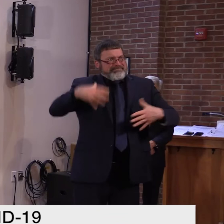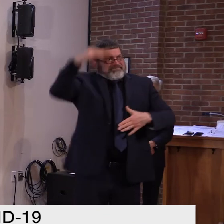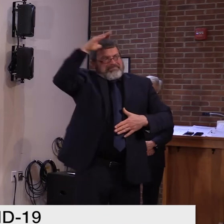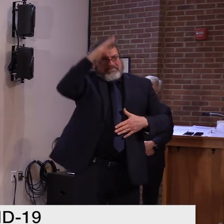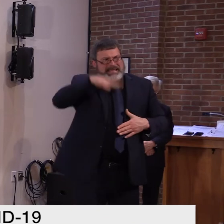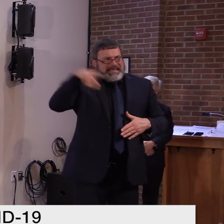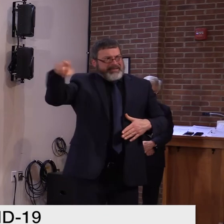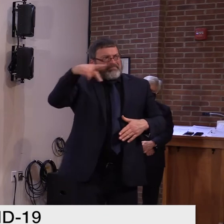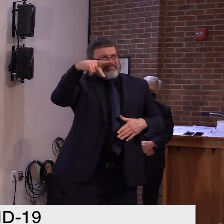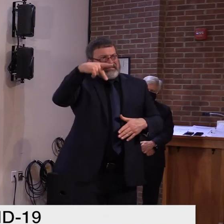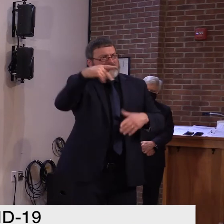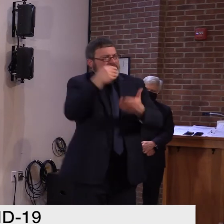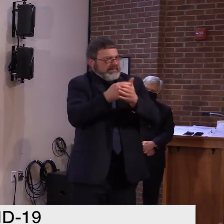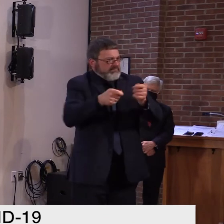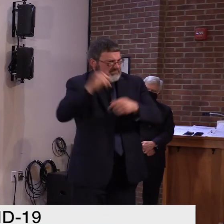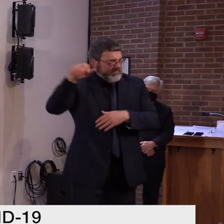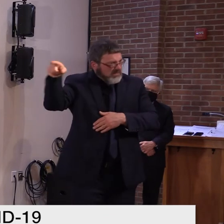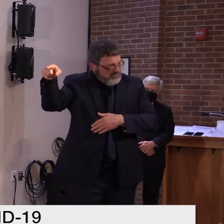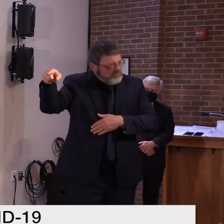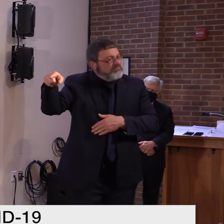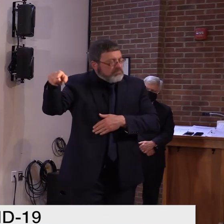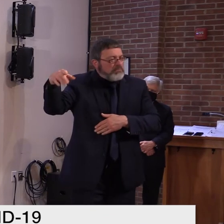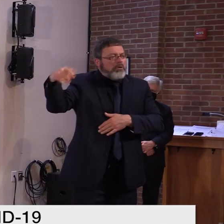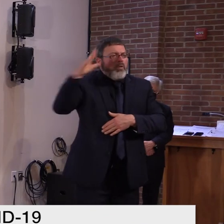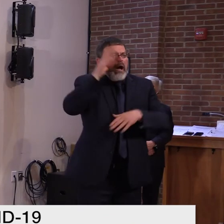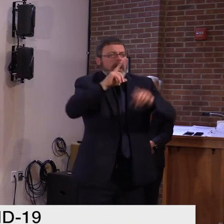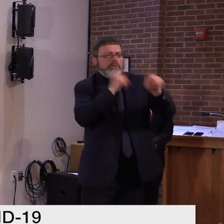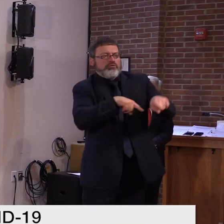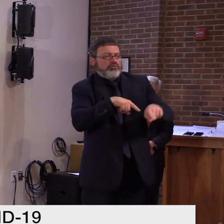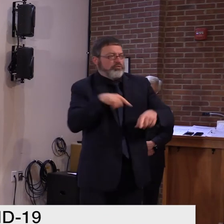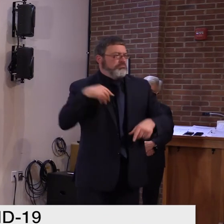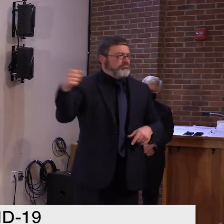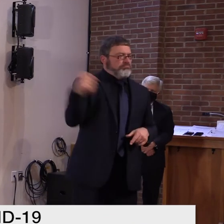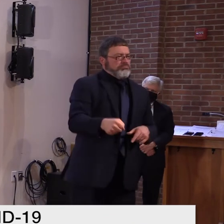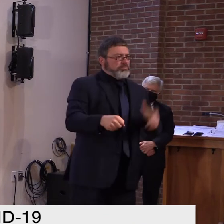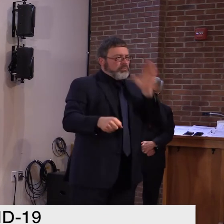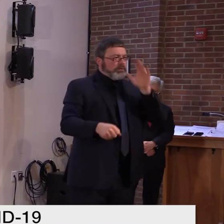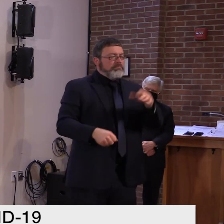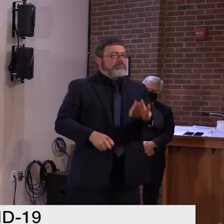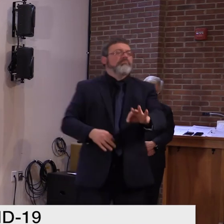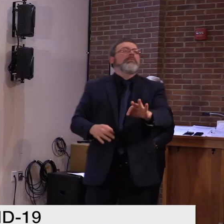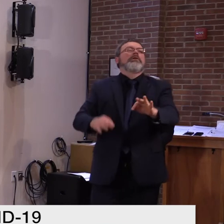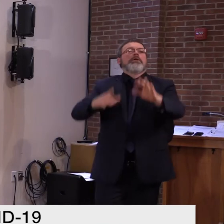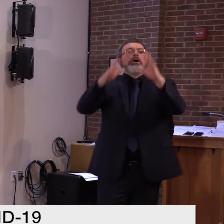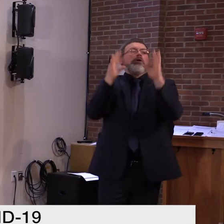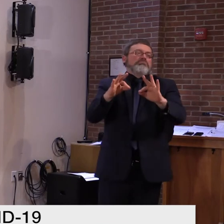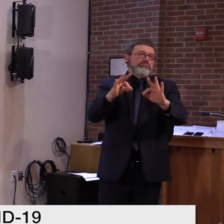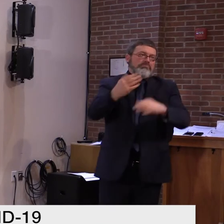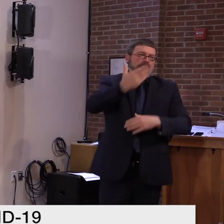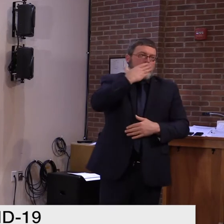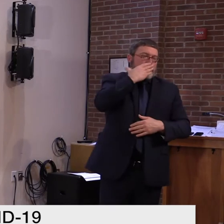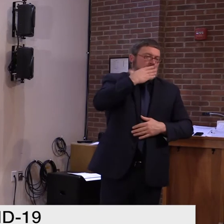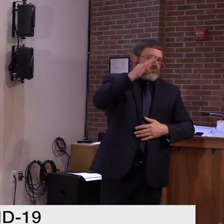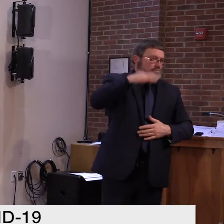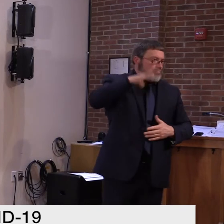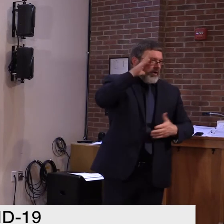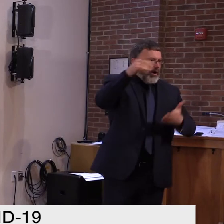The letter would be fine if you spoke about it. Yeah. I'll have, I'll see if he can do that.